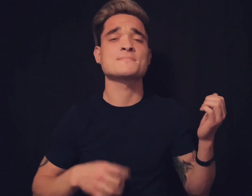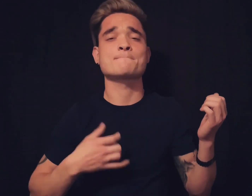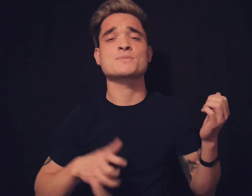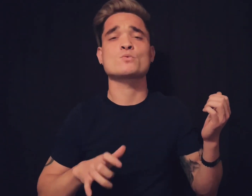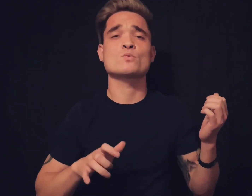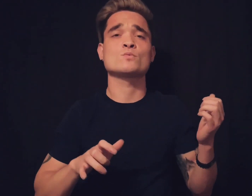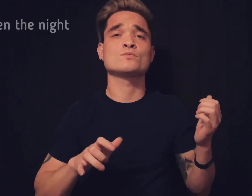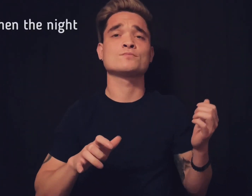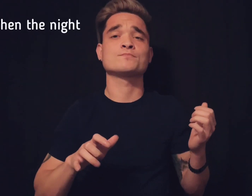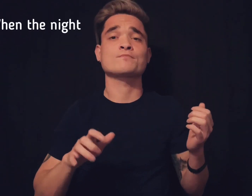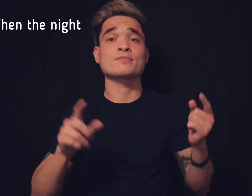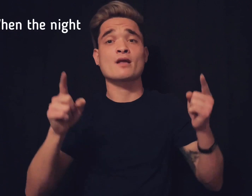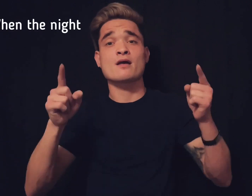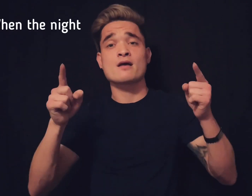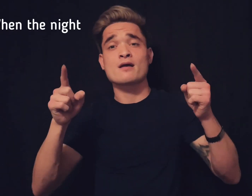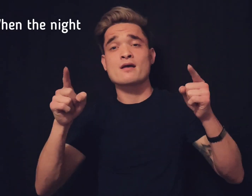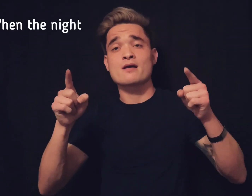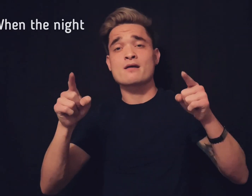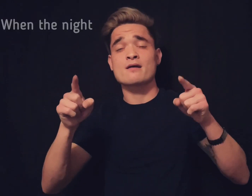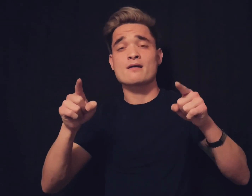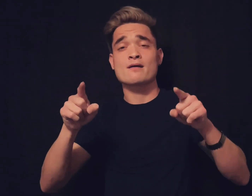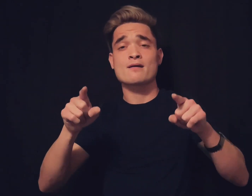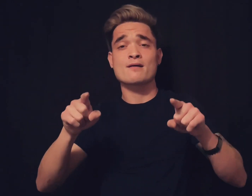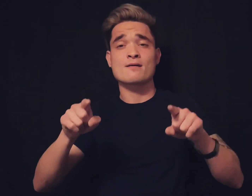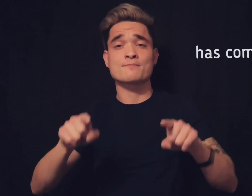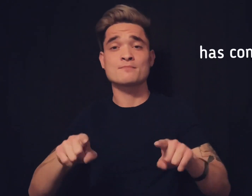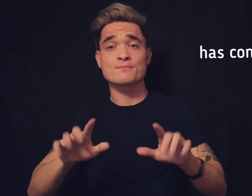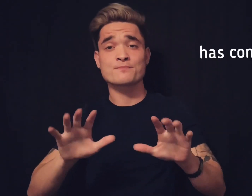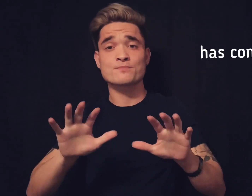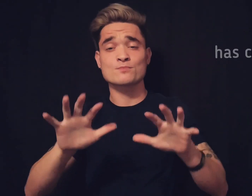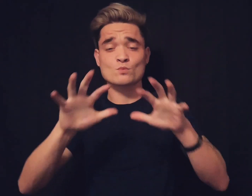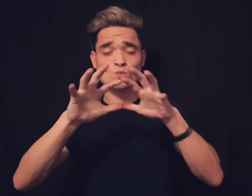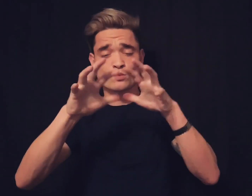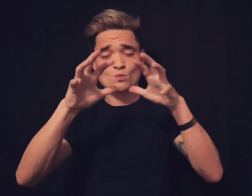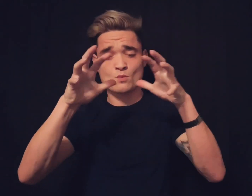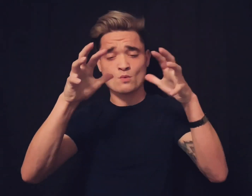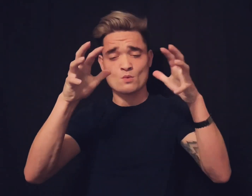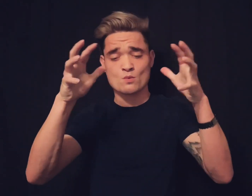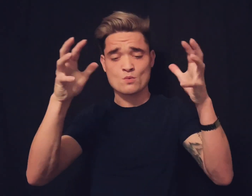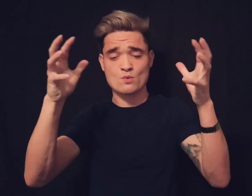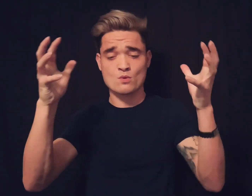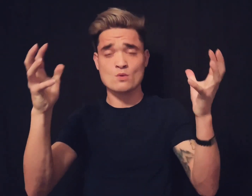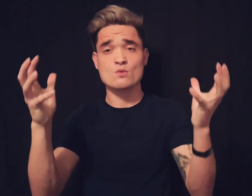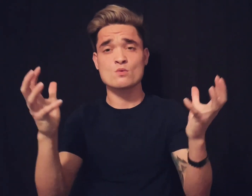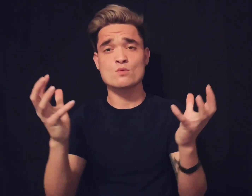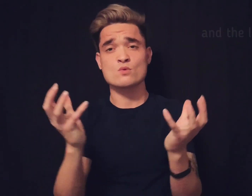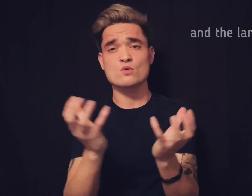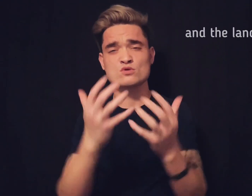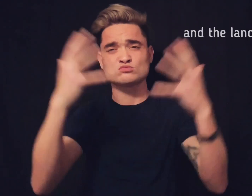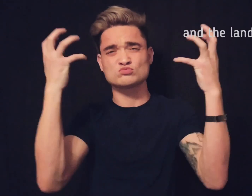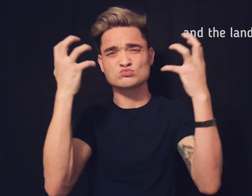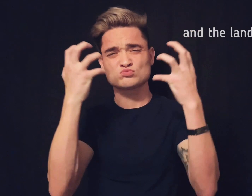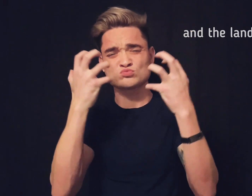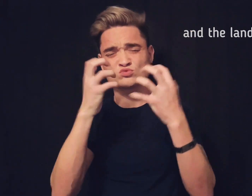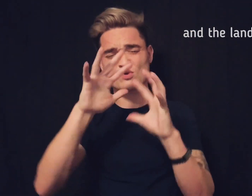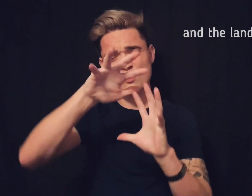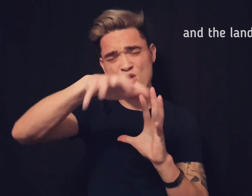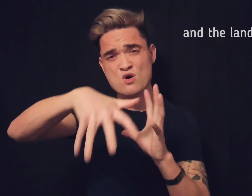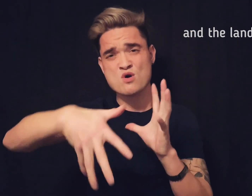When the night has come And the land is dark